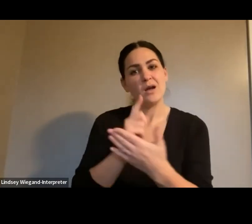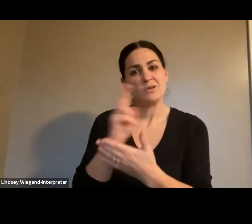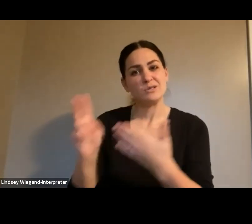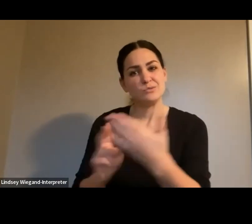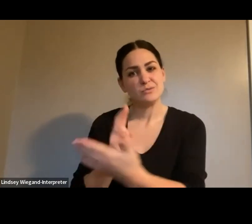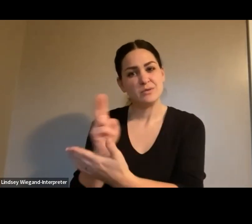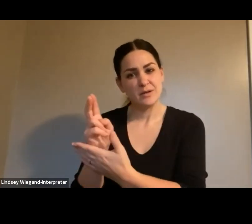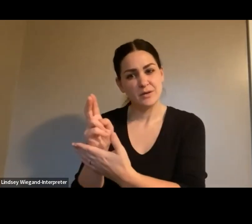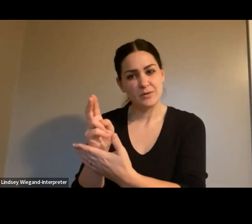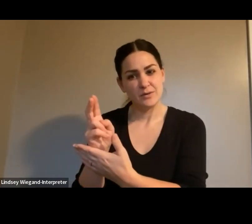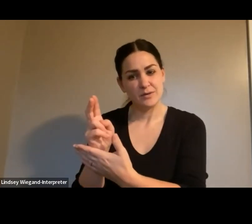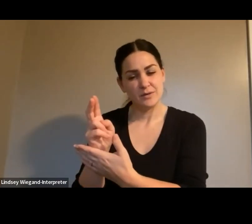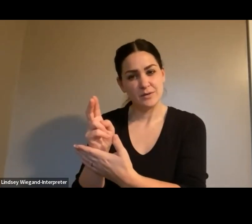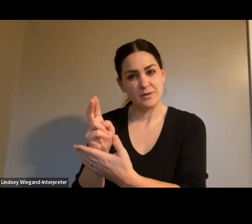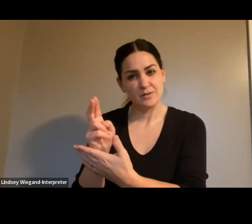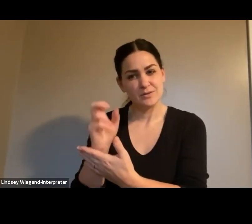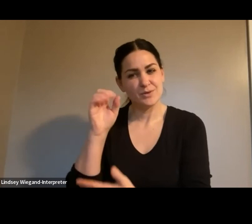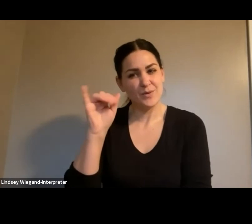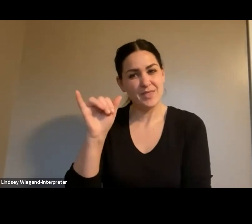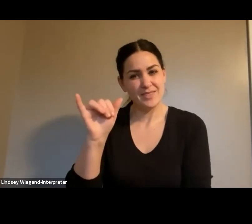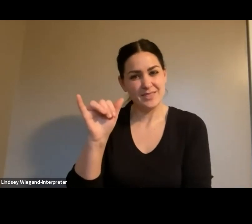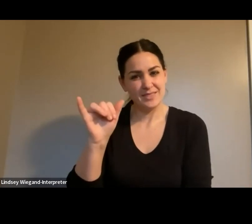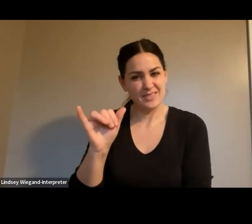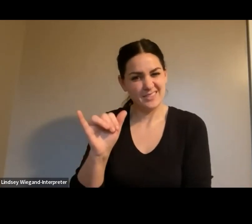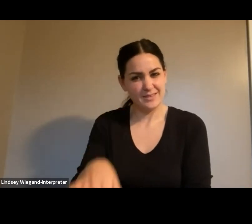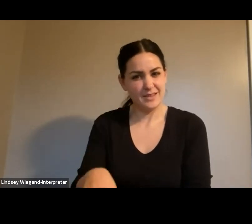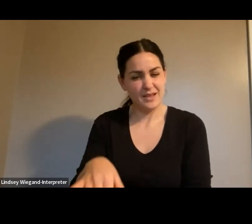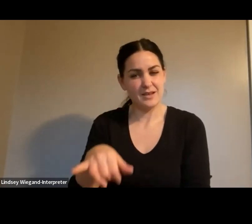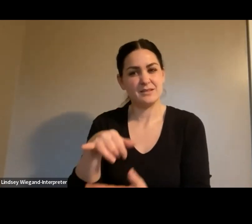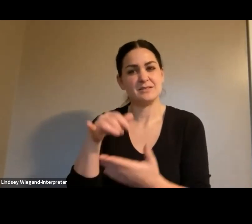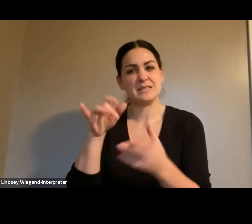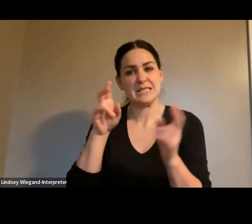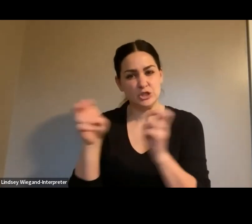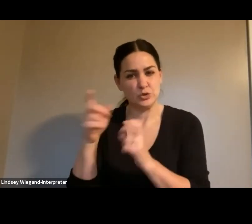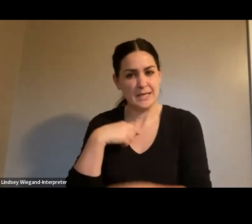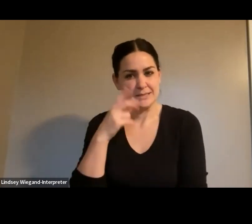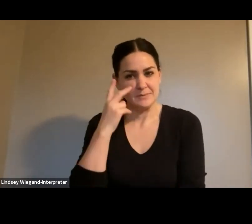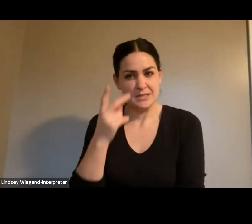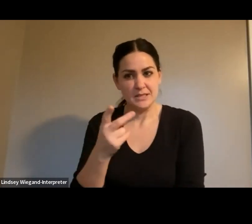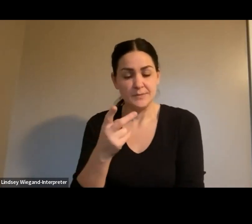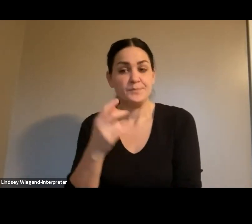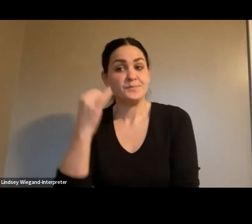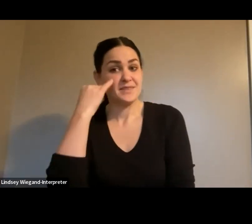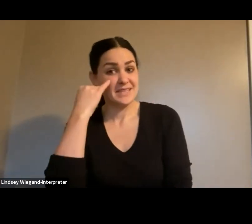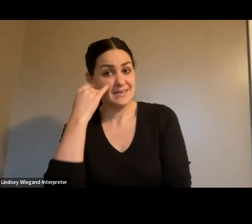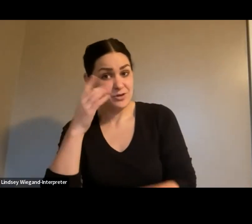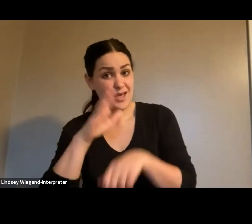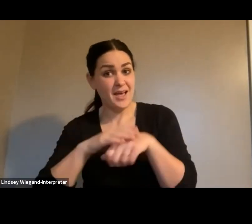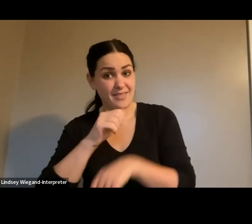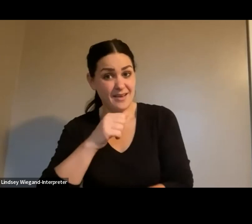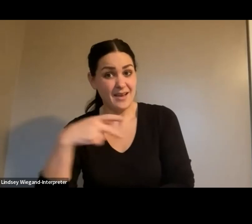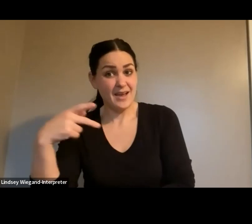Grand River. So that's that's the only issue I saw. If you're on the app, the app